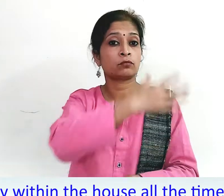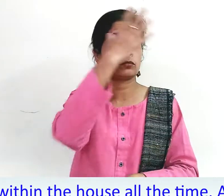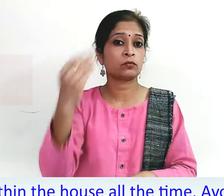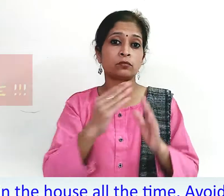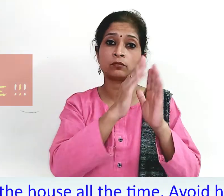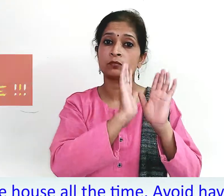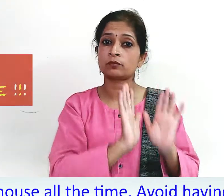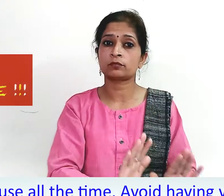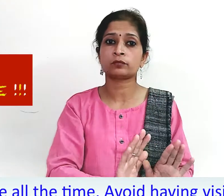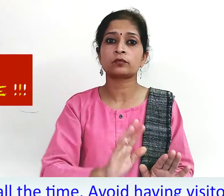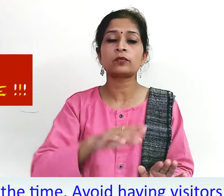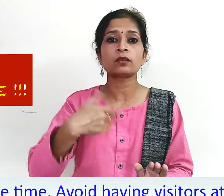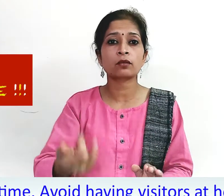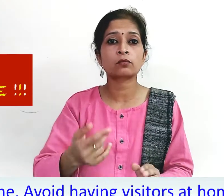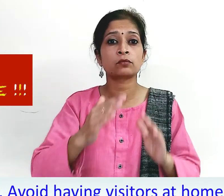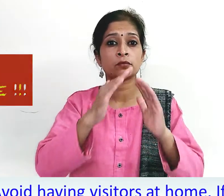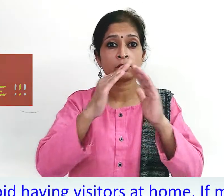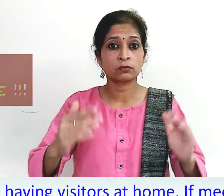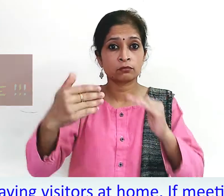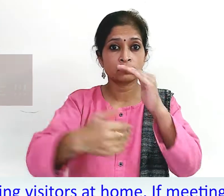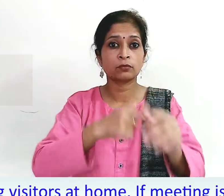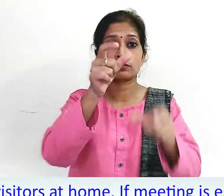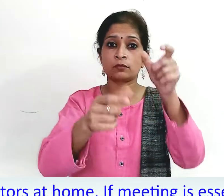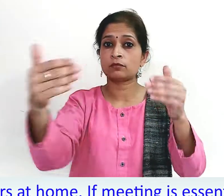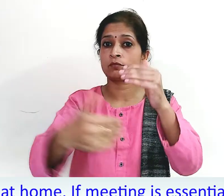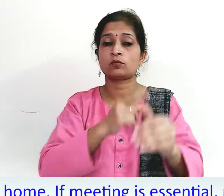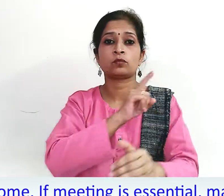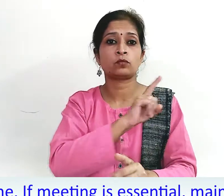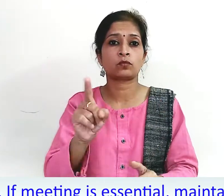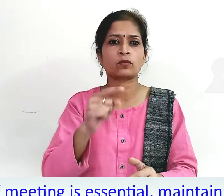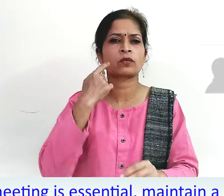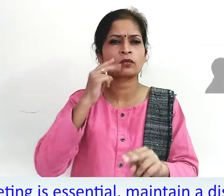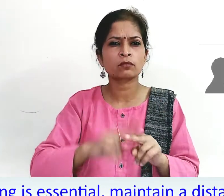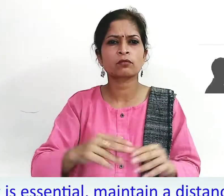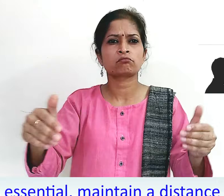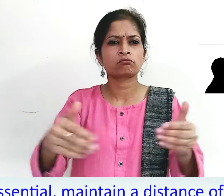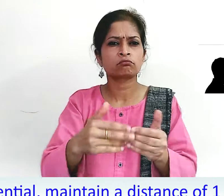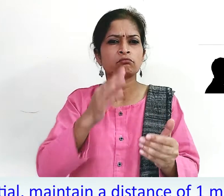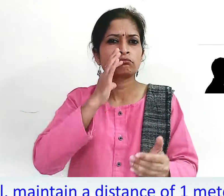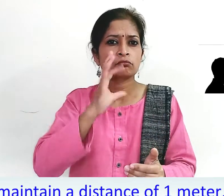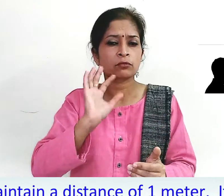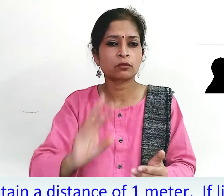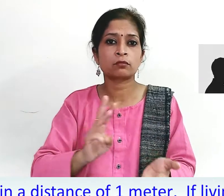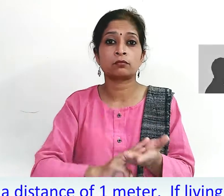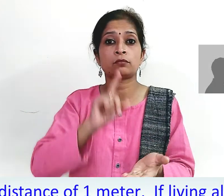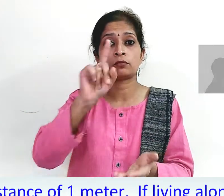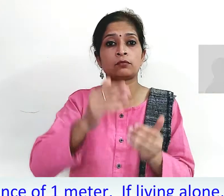time. Avoid having visitors at home. If meeting is essential, maintain a distance of 1 meter.